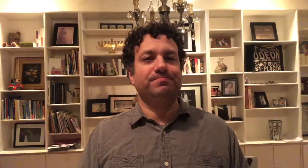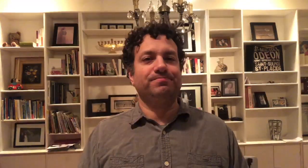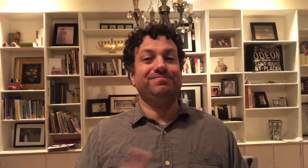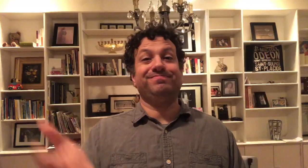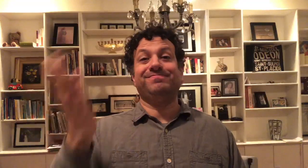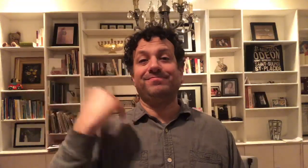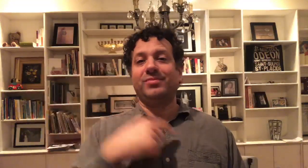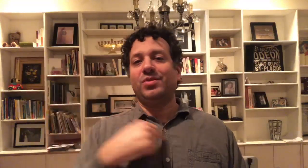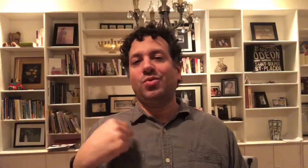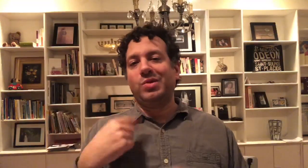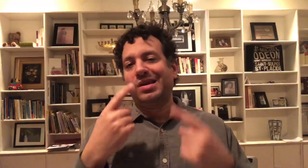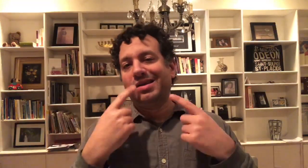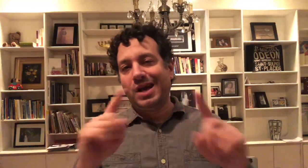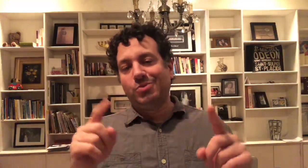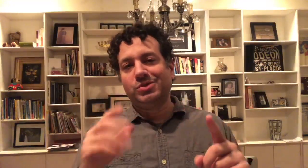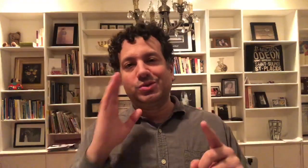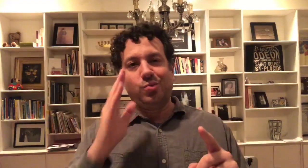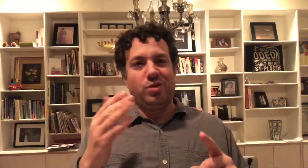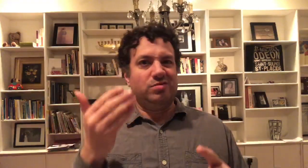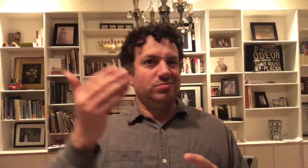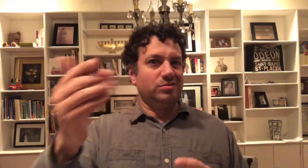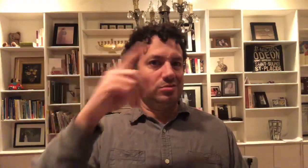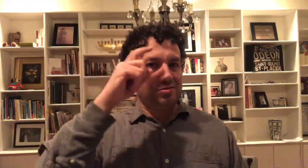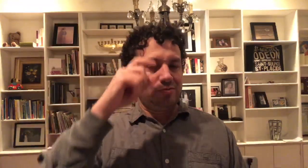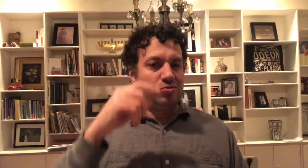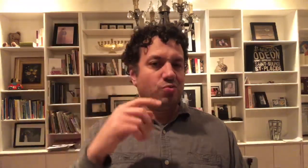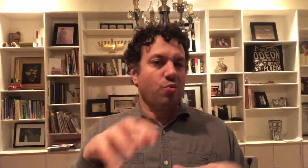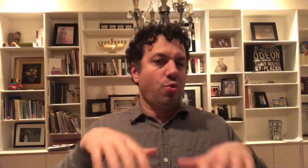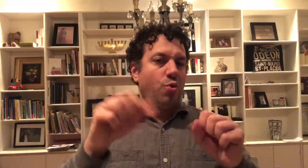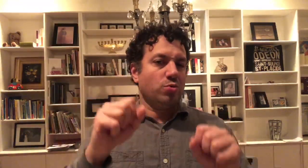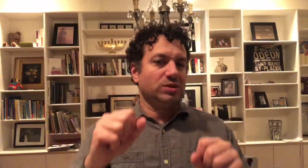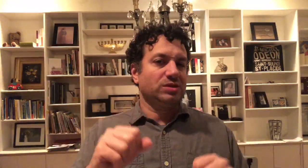For more information